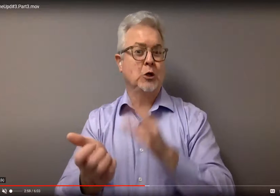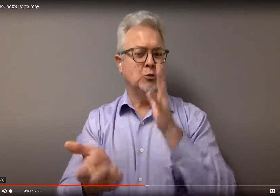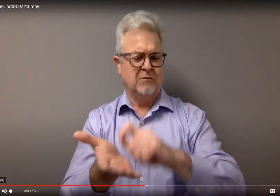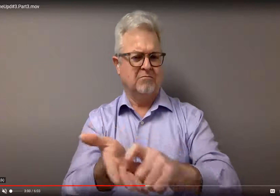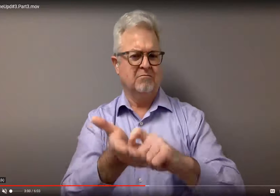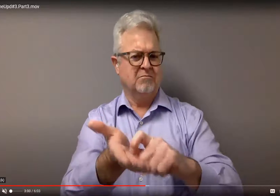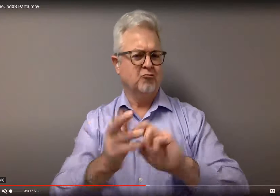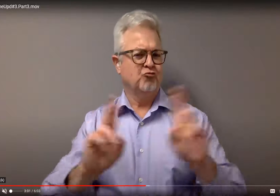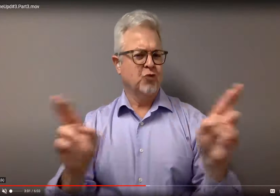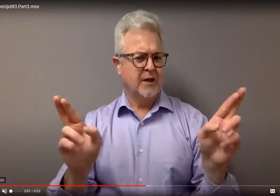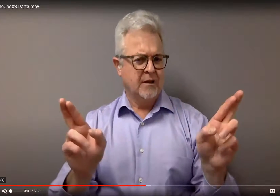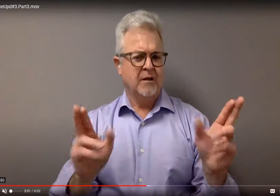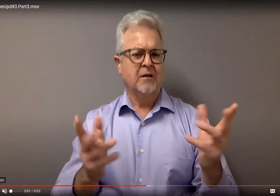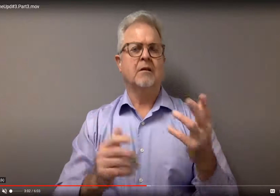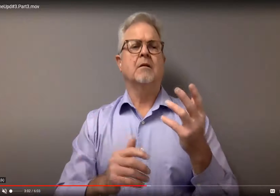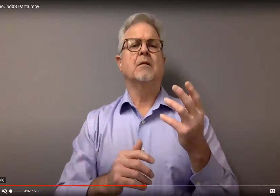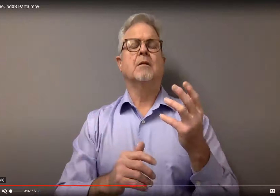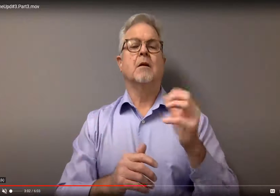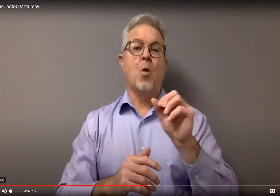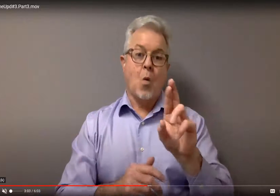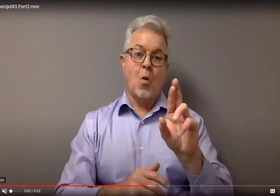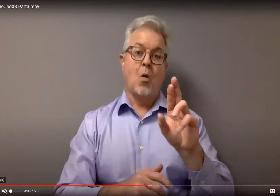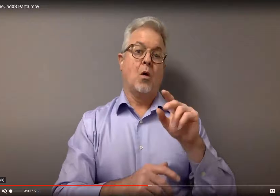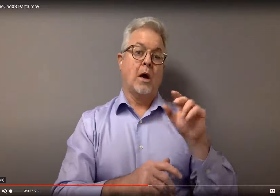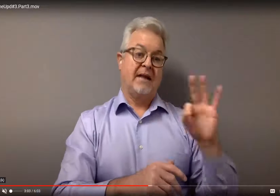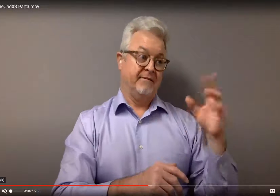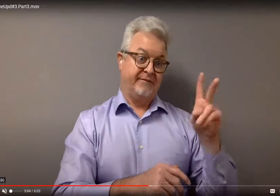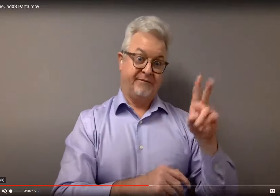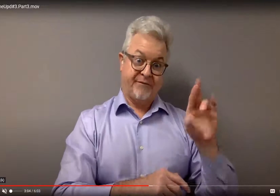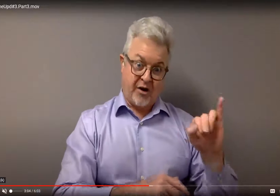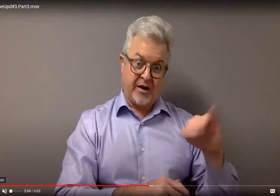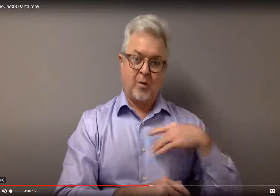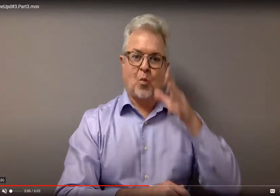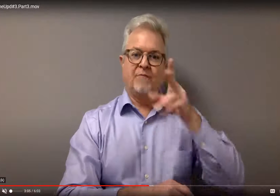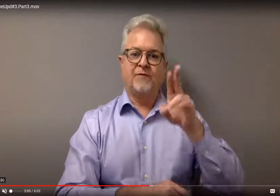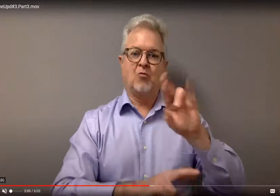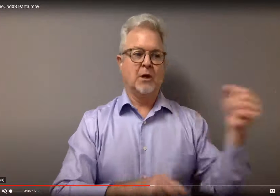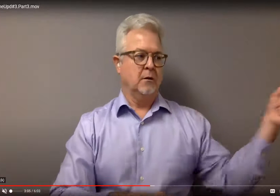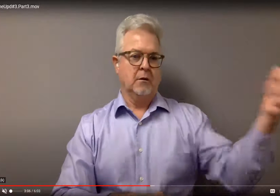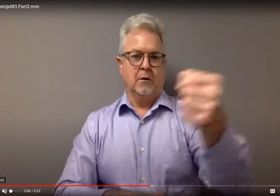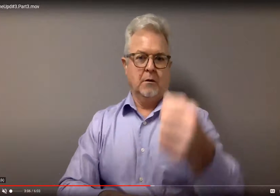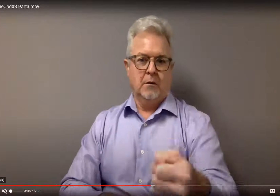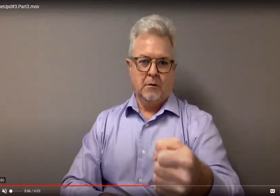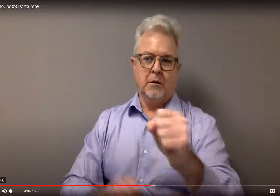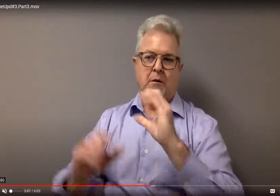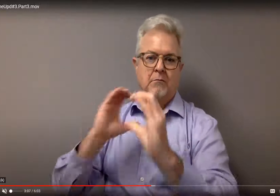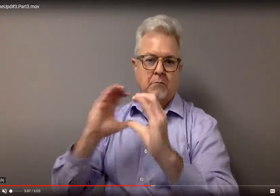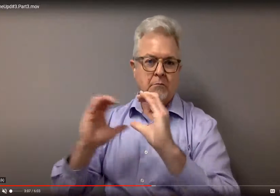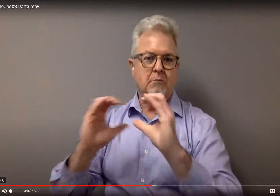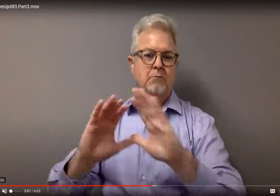anything you want to talk about before getting the vaccine? You can write back and forth, or if they have VRI, they can